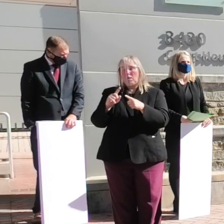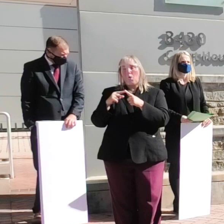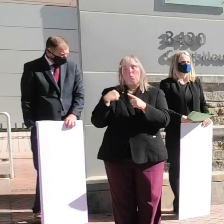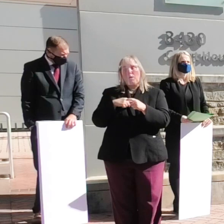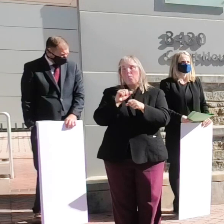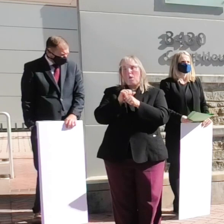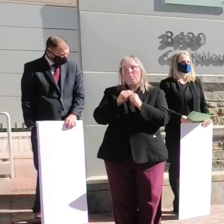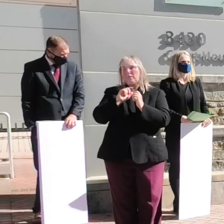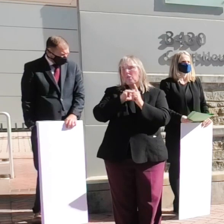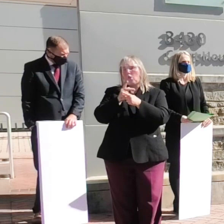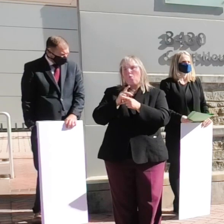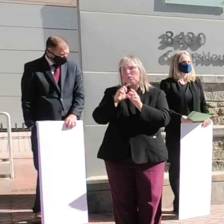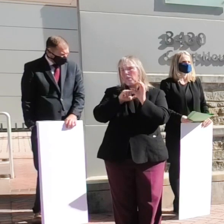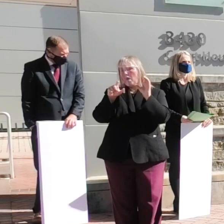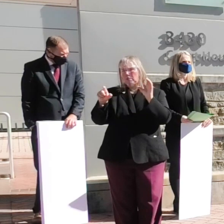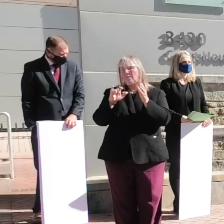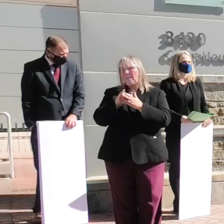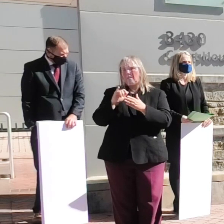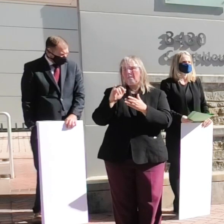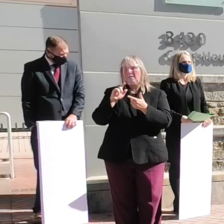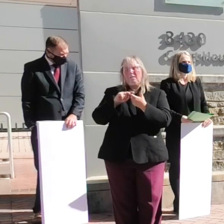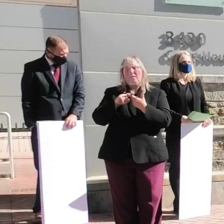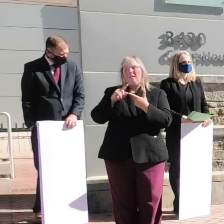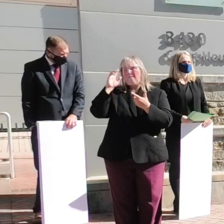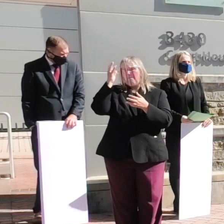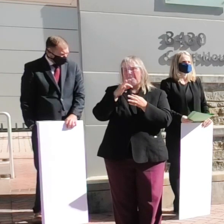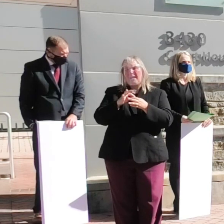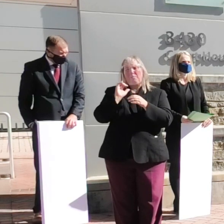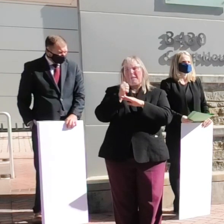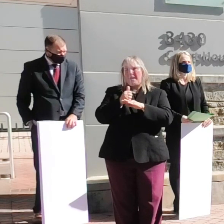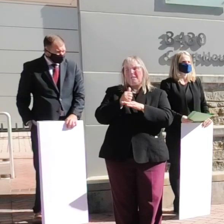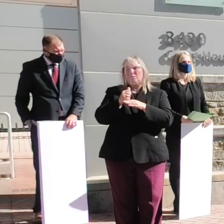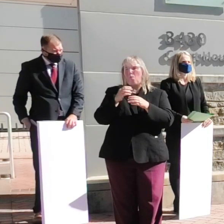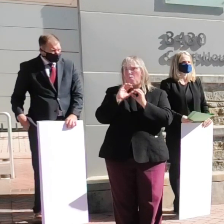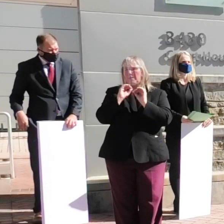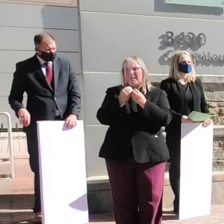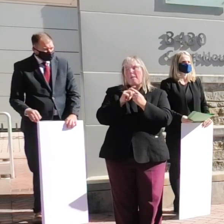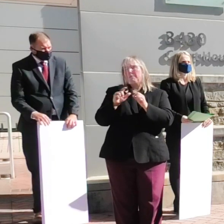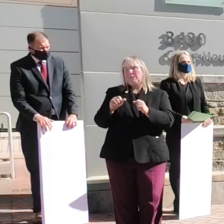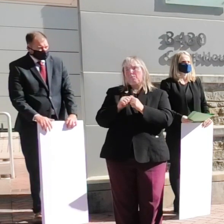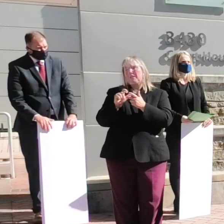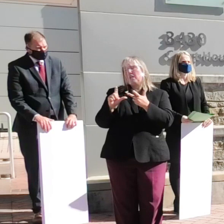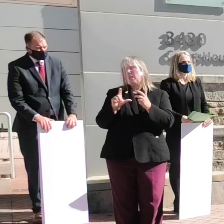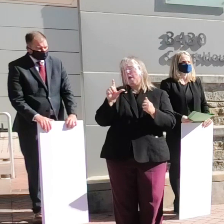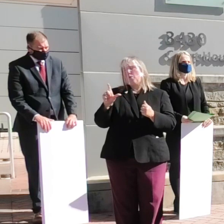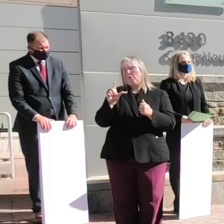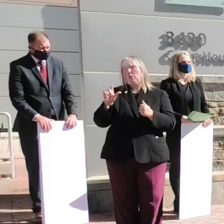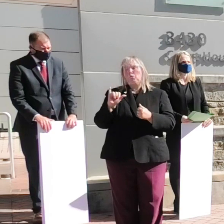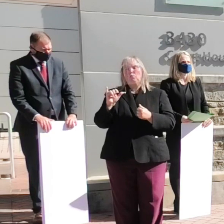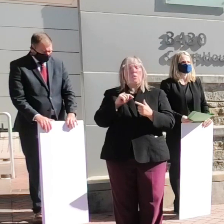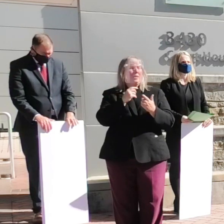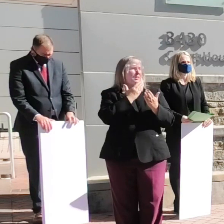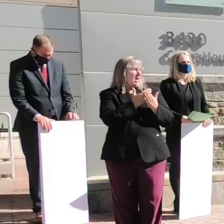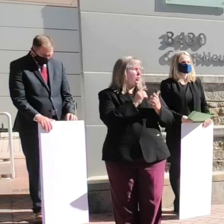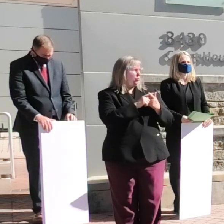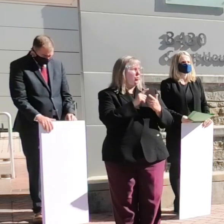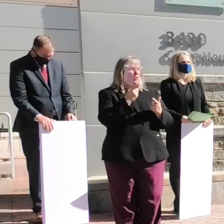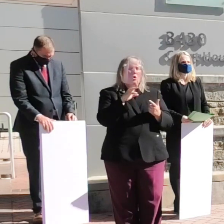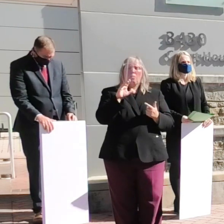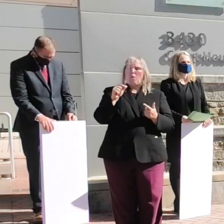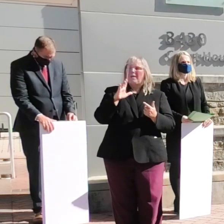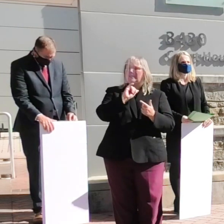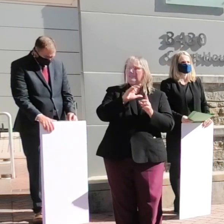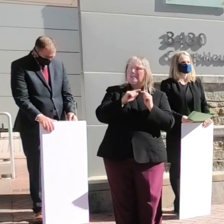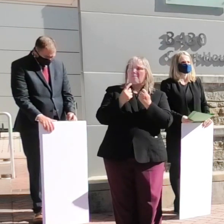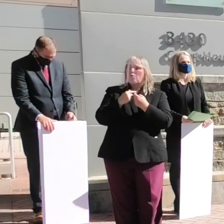closet, faith-based organizations, potentially with the library as well. So again, thank you to Dr. Ball and his team for making this